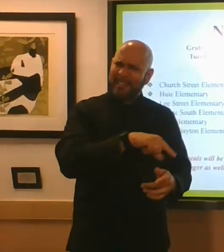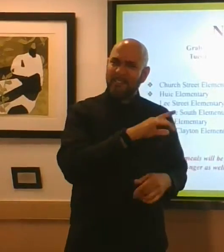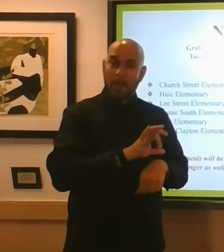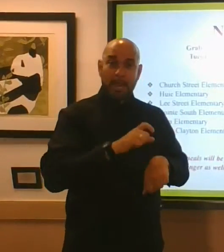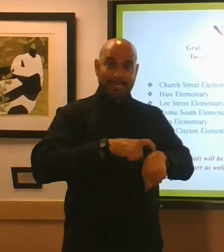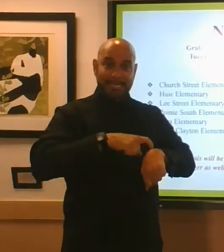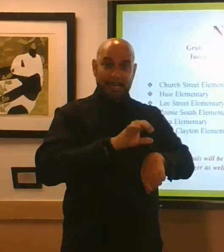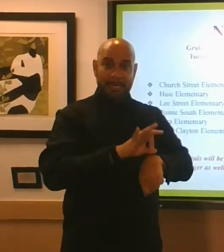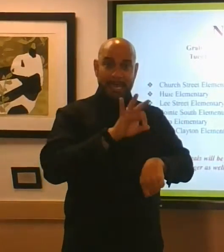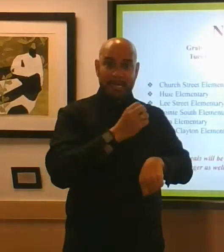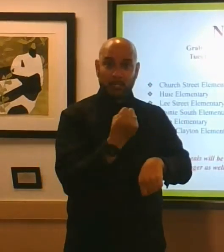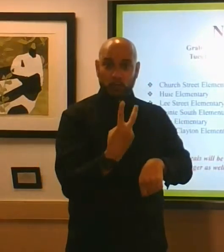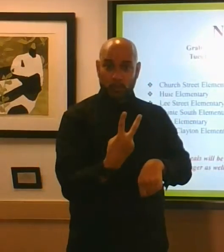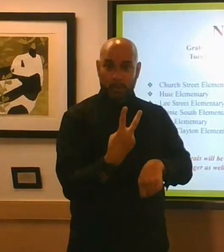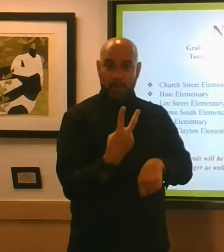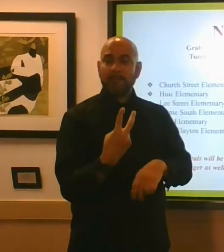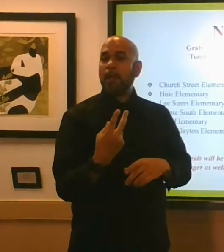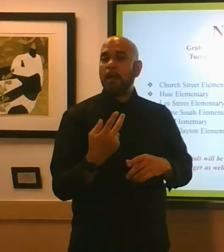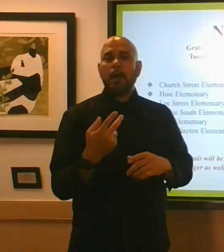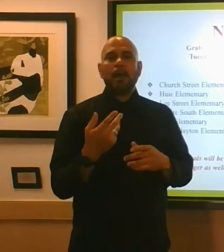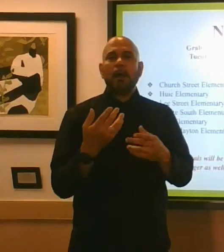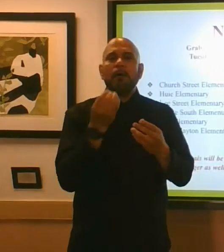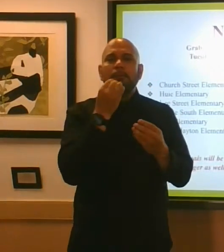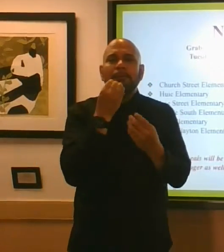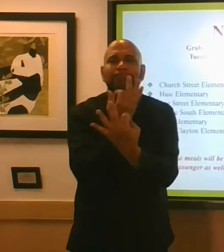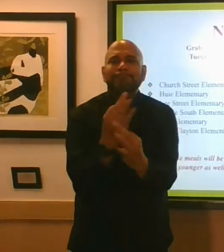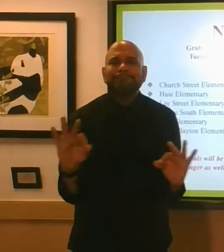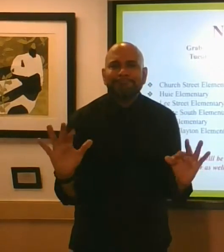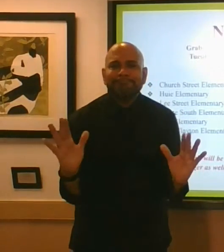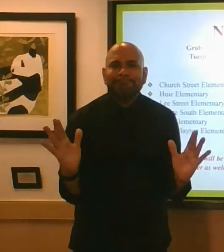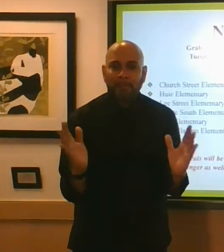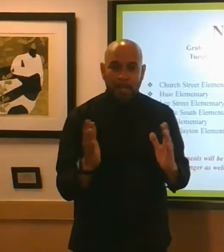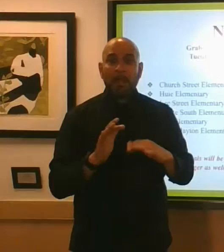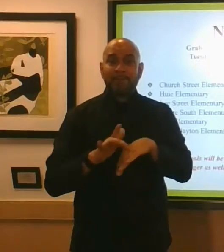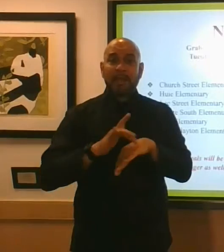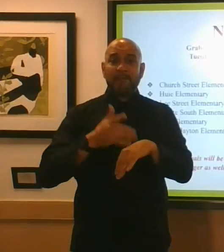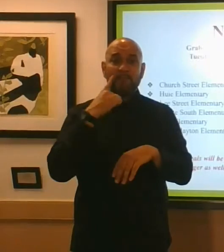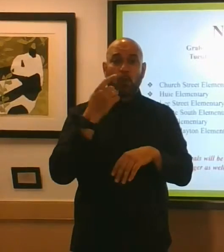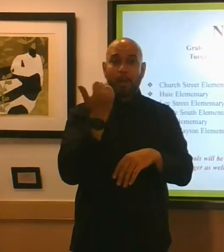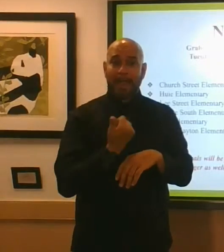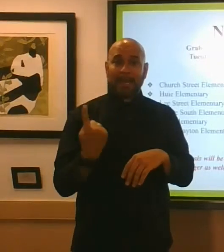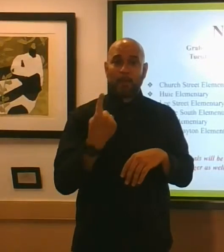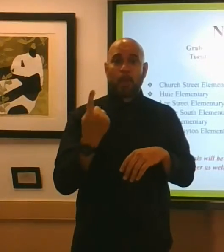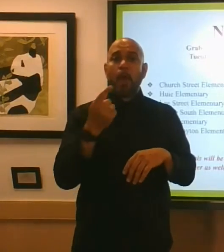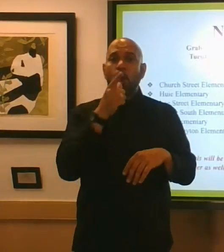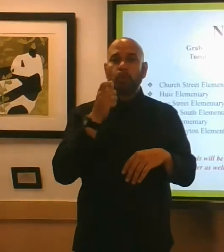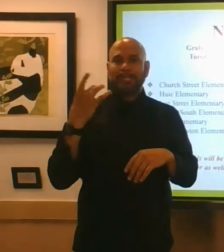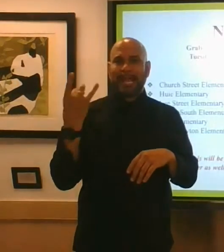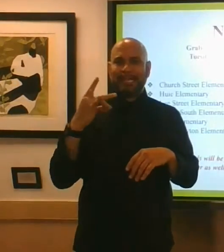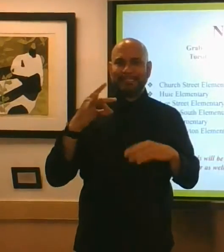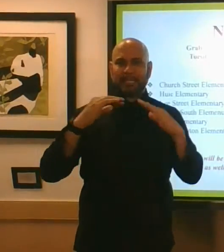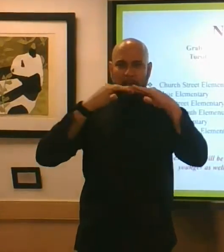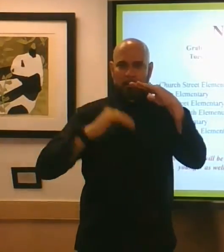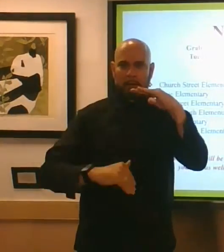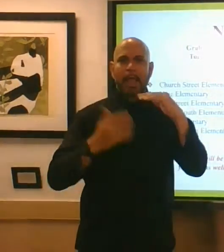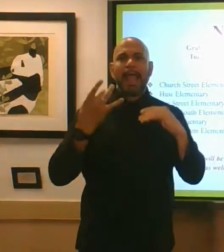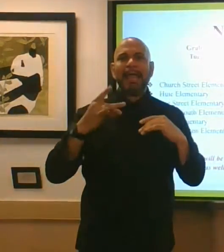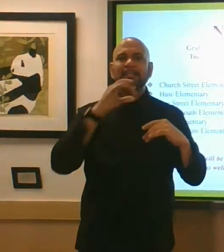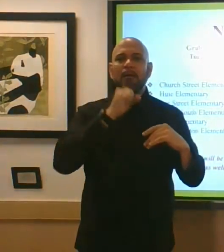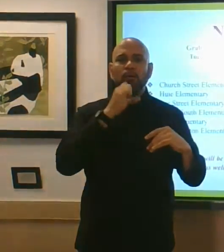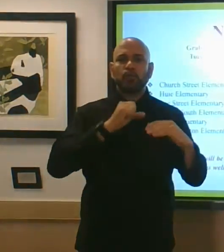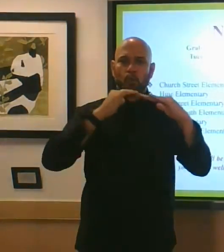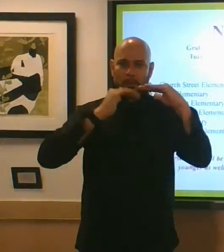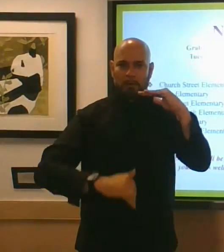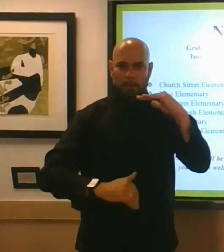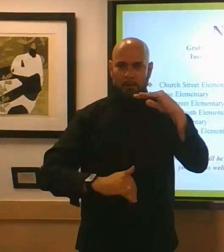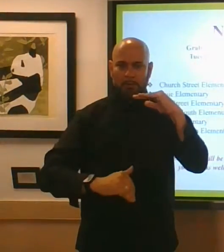meals are free of free of charge and available to individuals 18 years of age and younger as well as those of state-defined